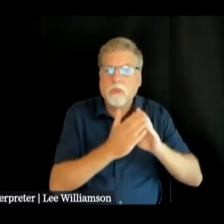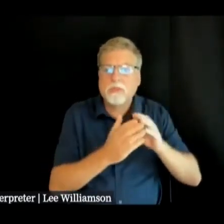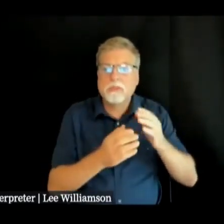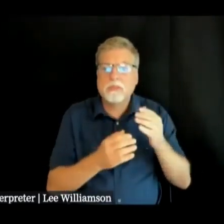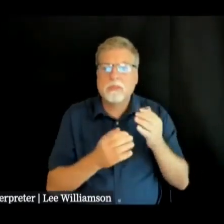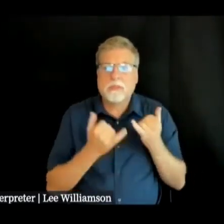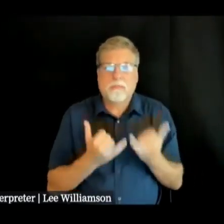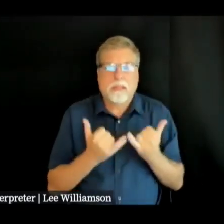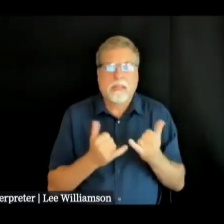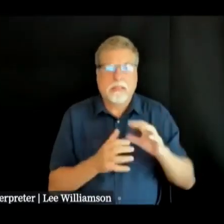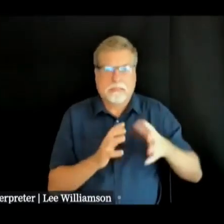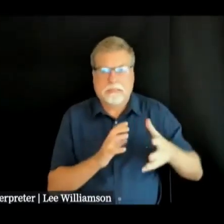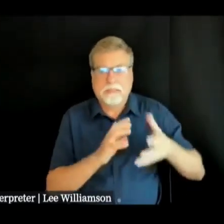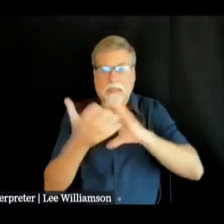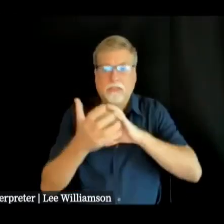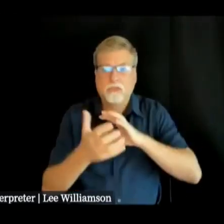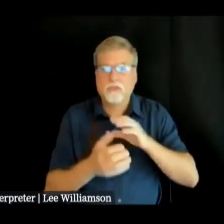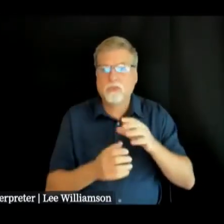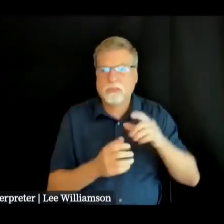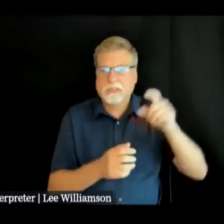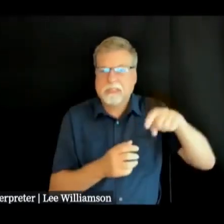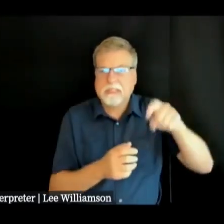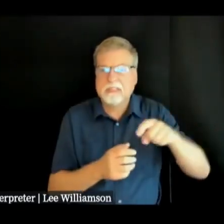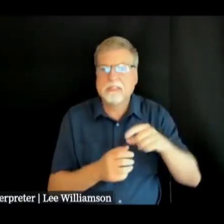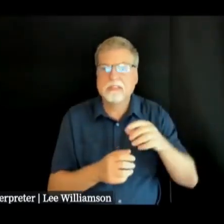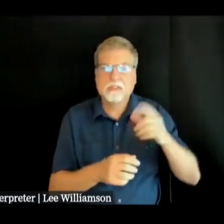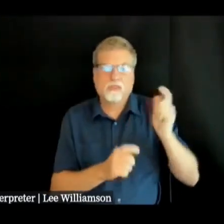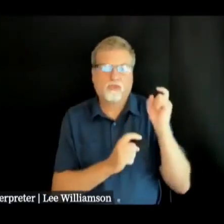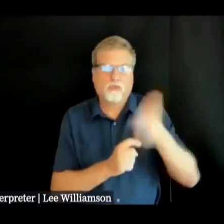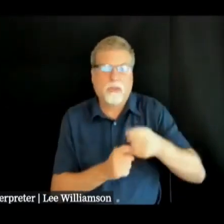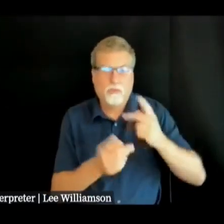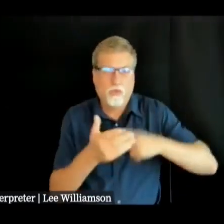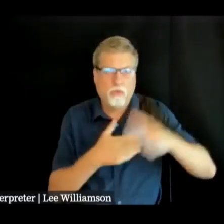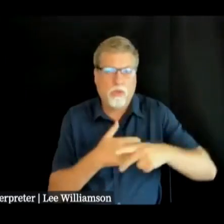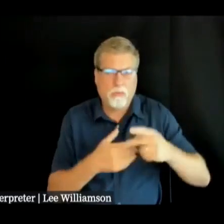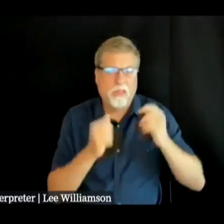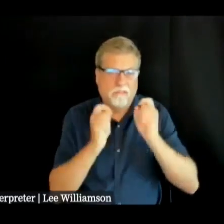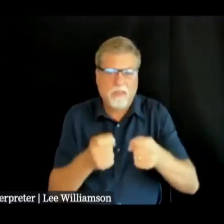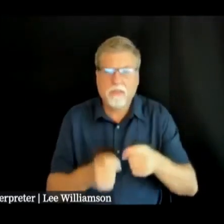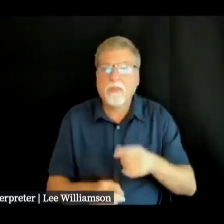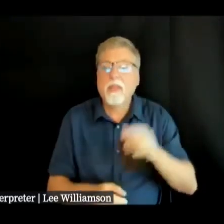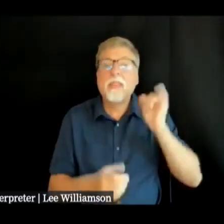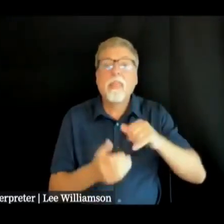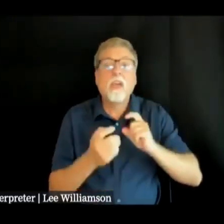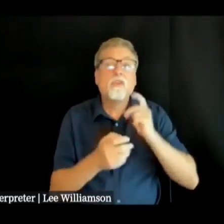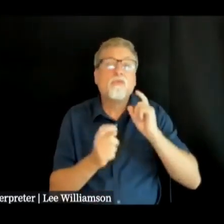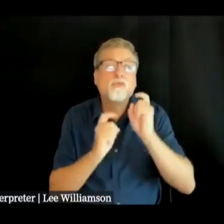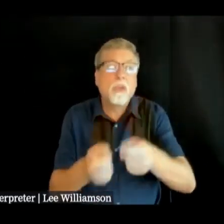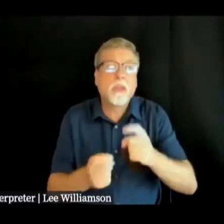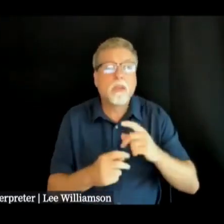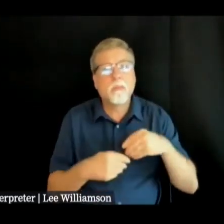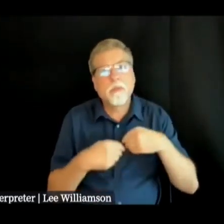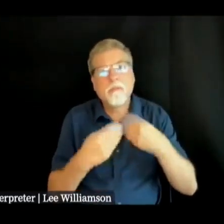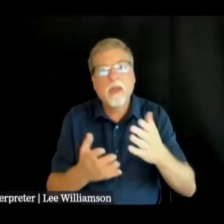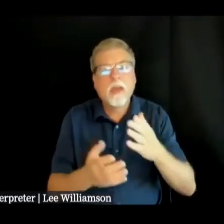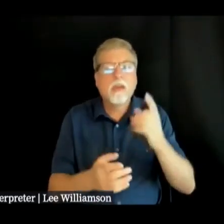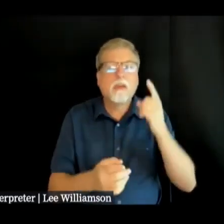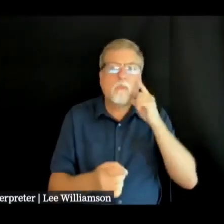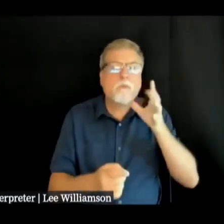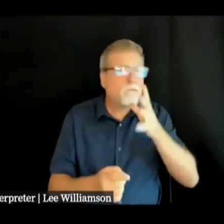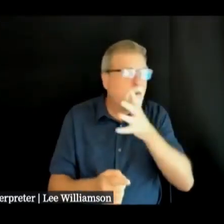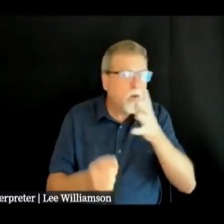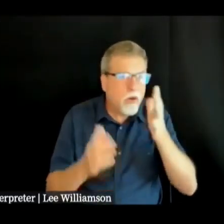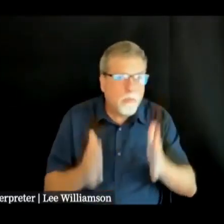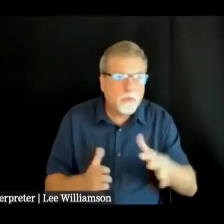damages from Helene are eligible this grant is meant to provide resources directly for farms with